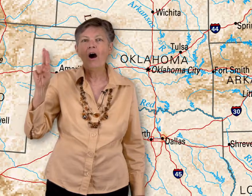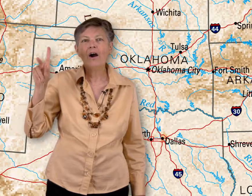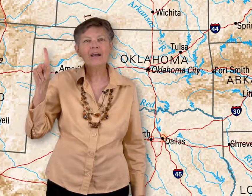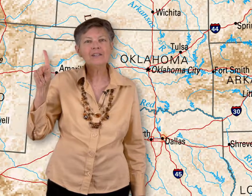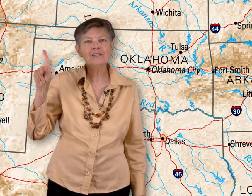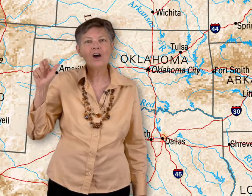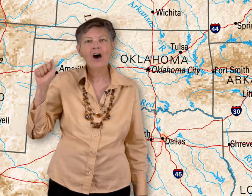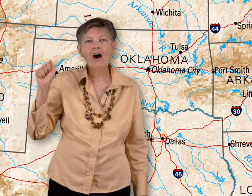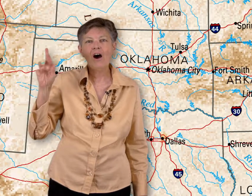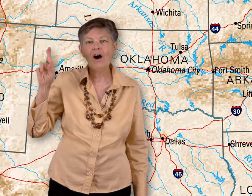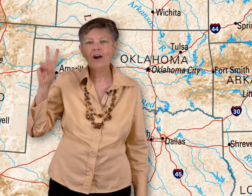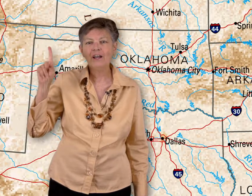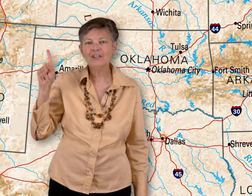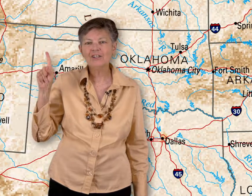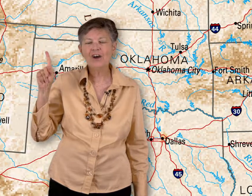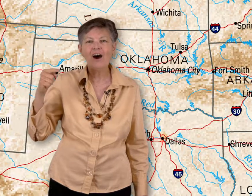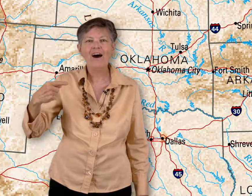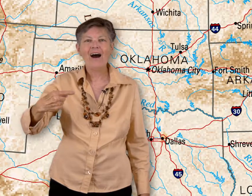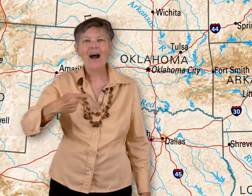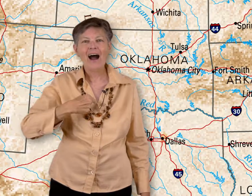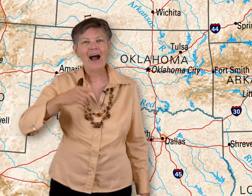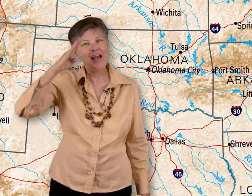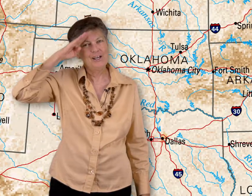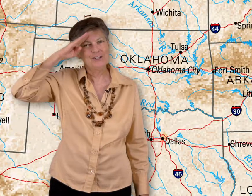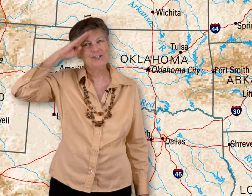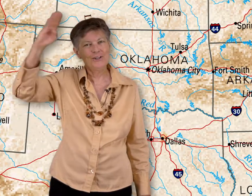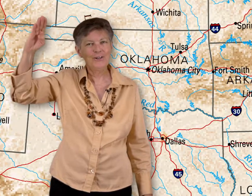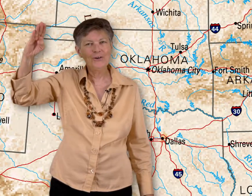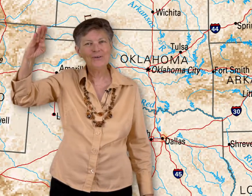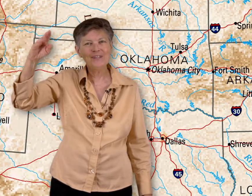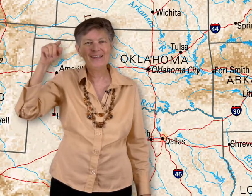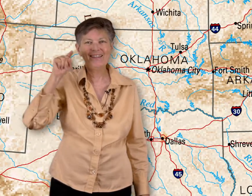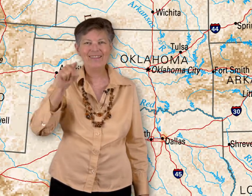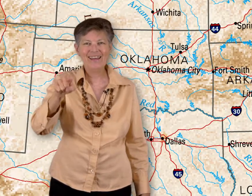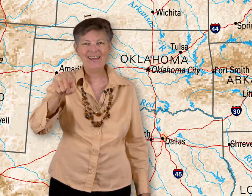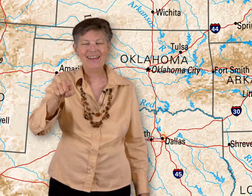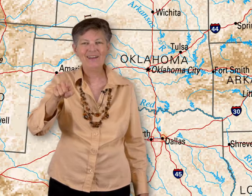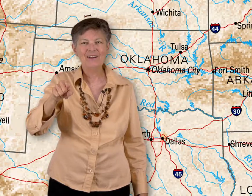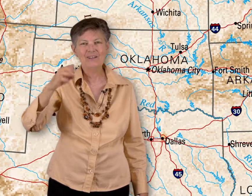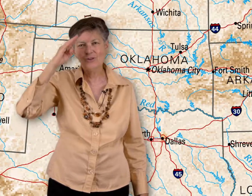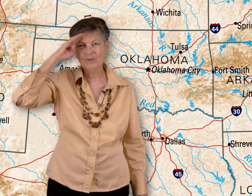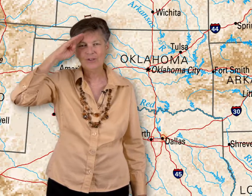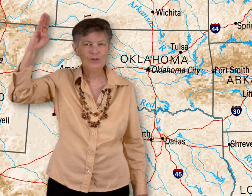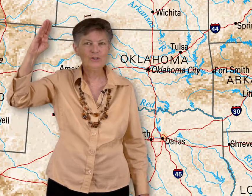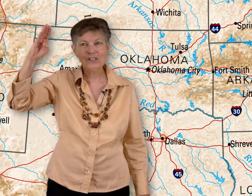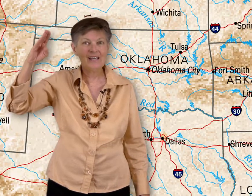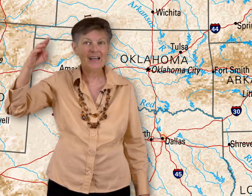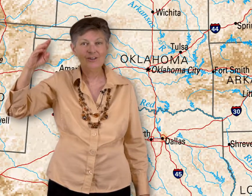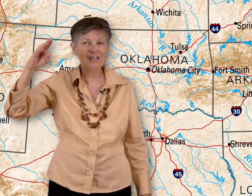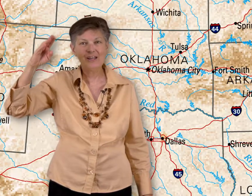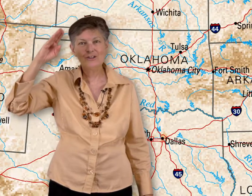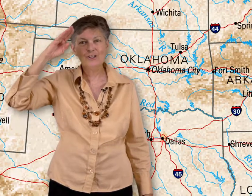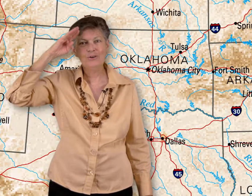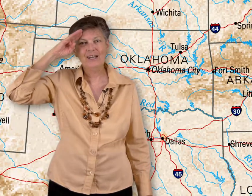Arkansas. Arkansas. I salute thee. So it salutes just like it looks like you're saluting.